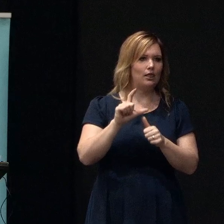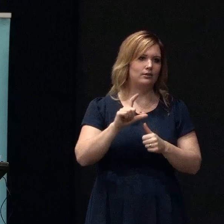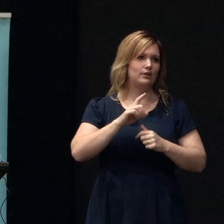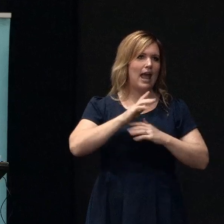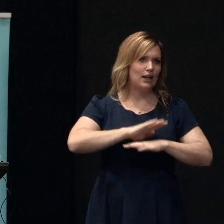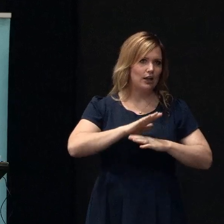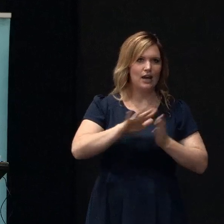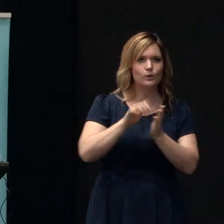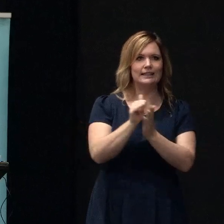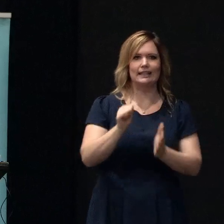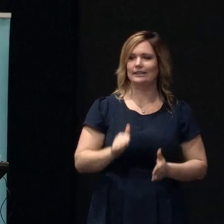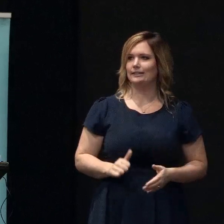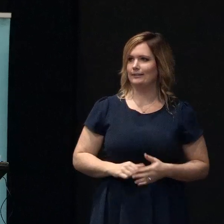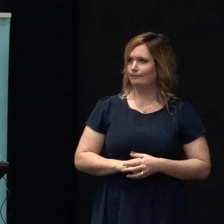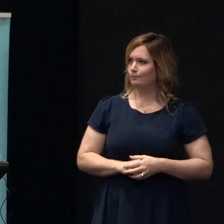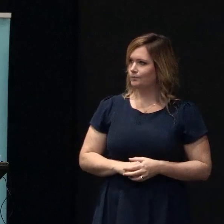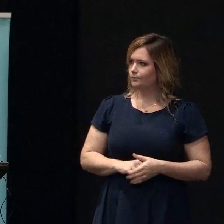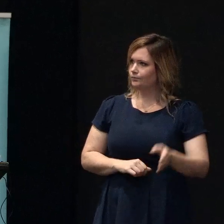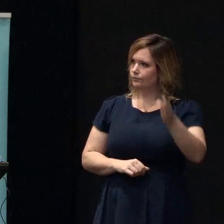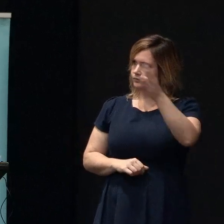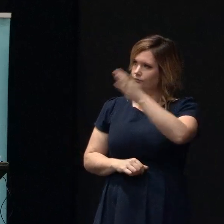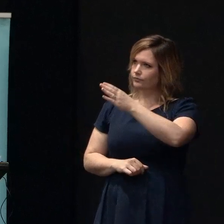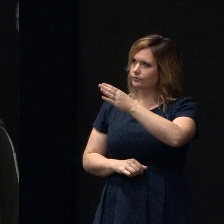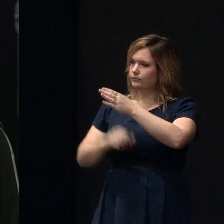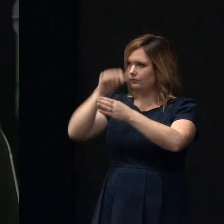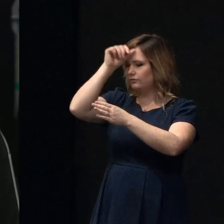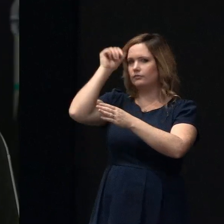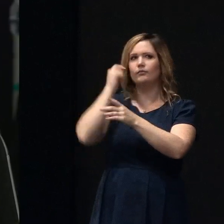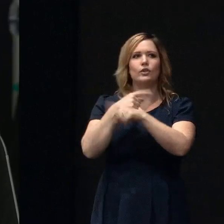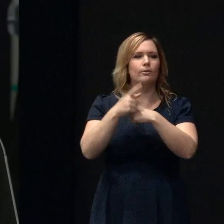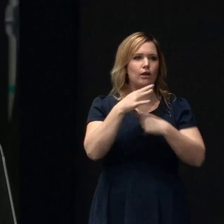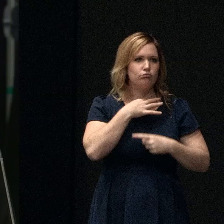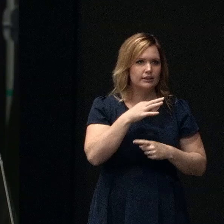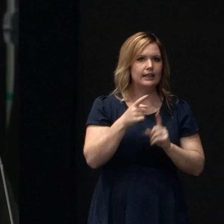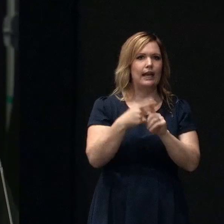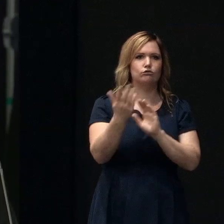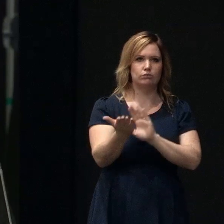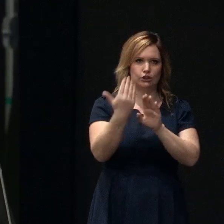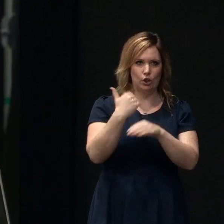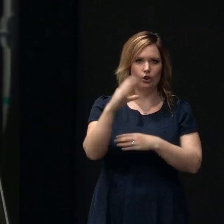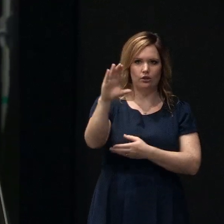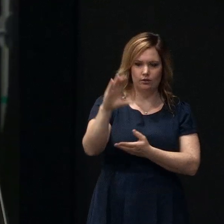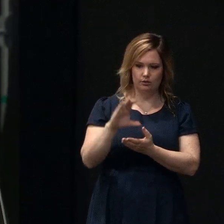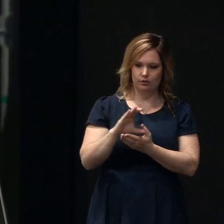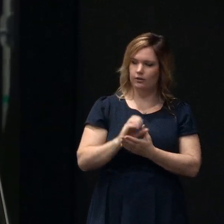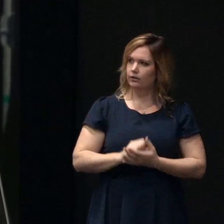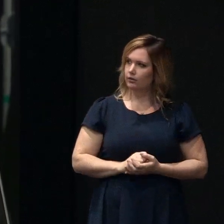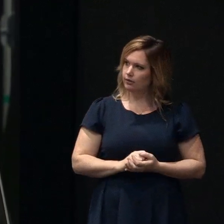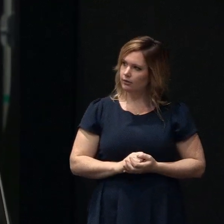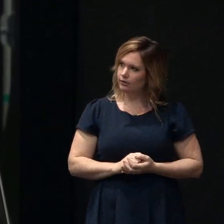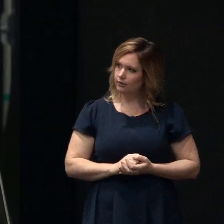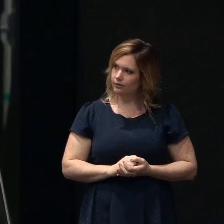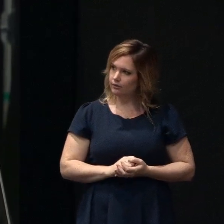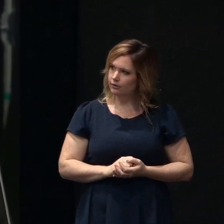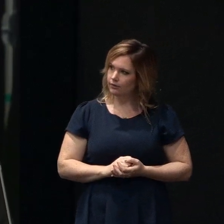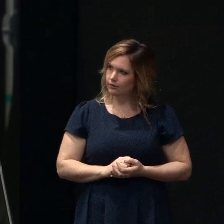I guess just adding to it there is the other point of risk in return so sometimes there's places